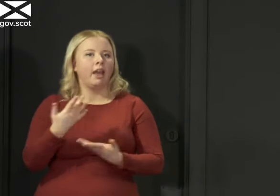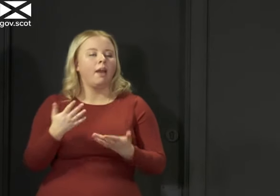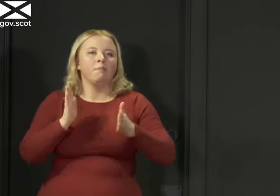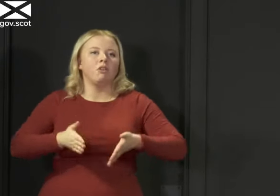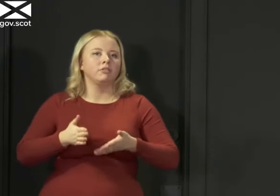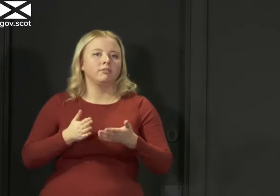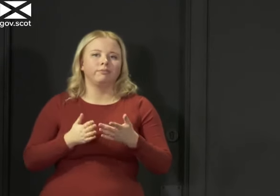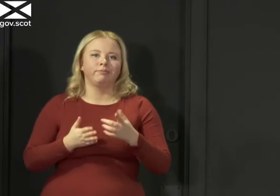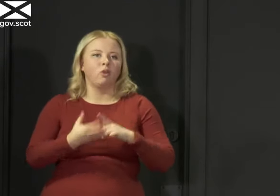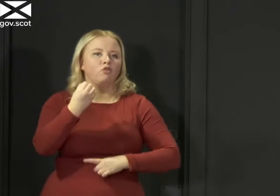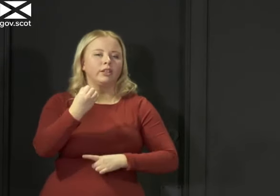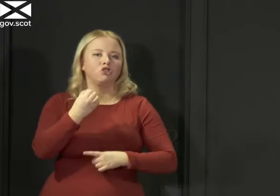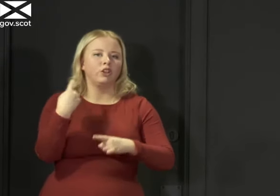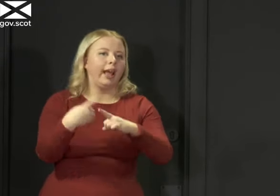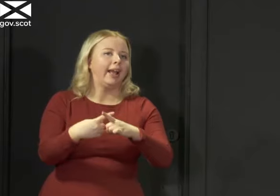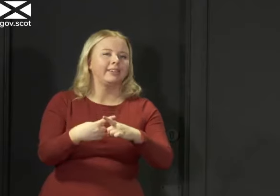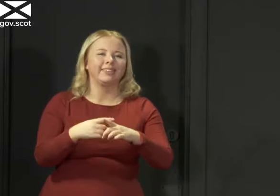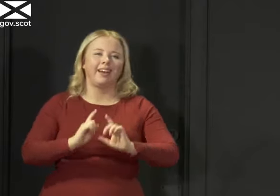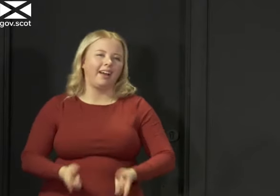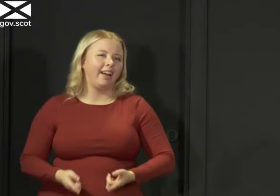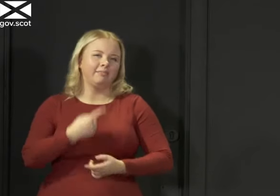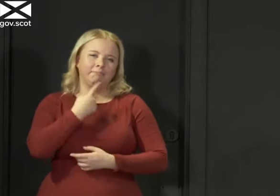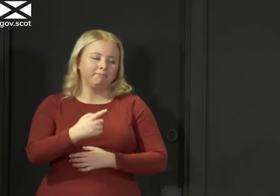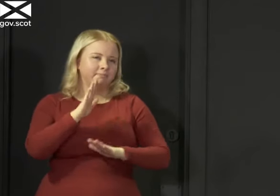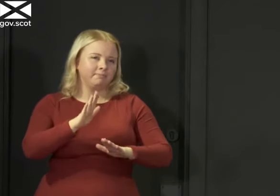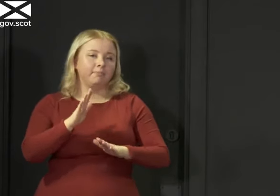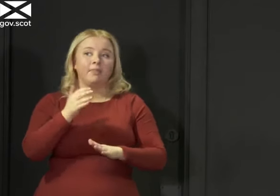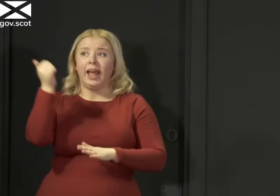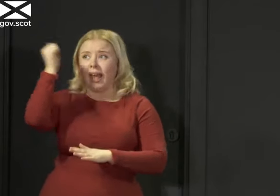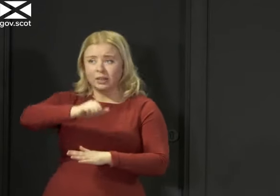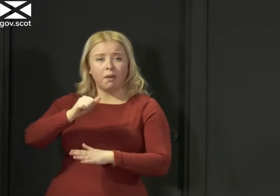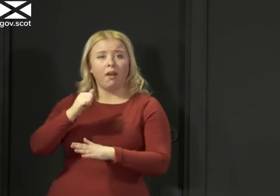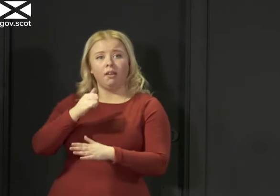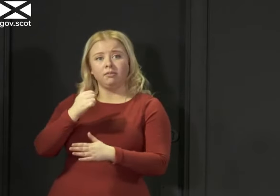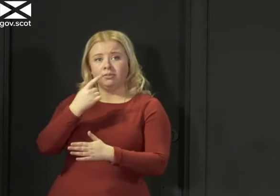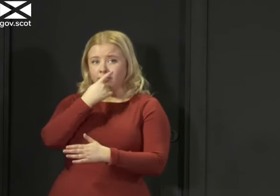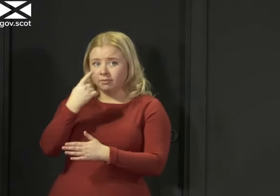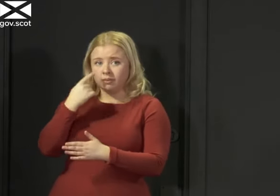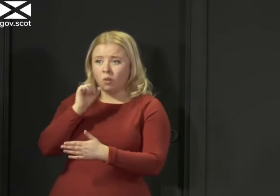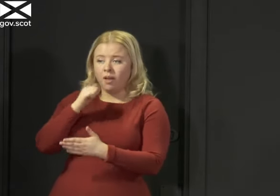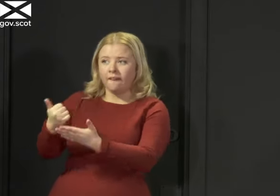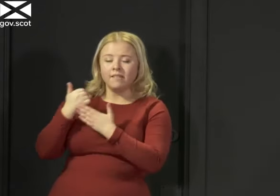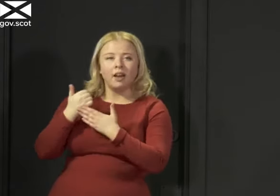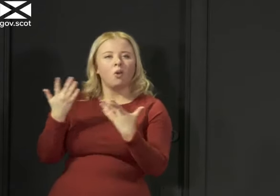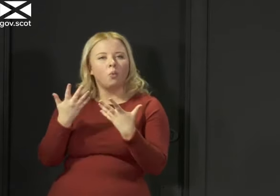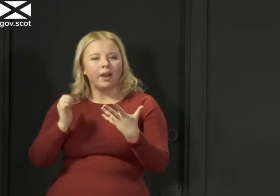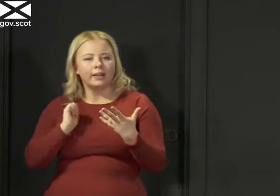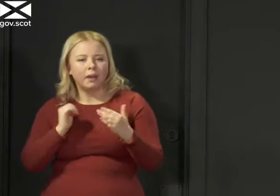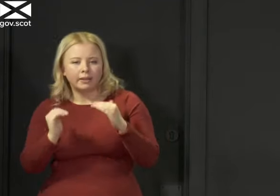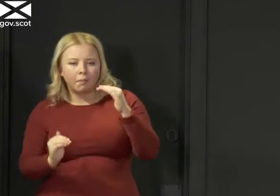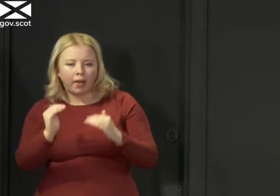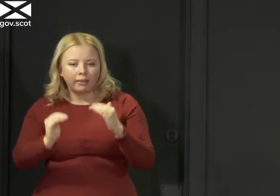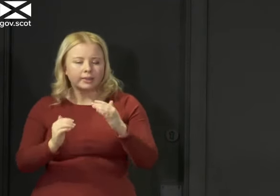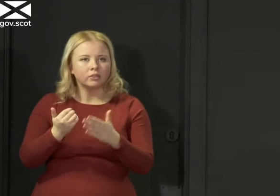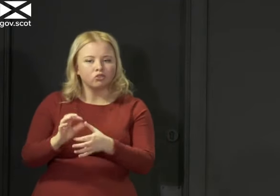thousand. Experts will continue to advise me in the days ahead of where they think those are getting to and the balance between them and the relationship and